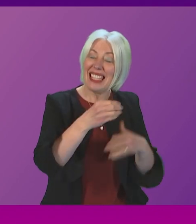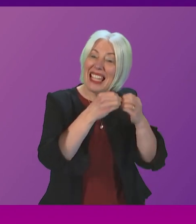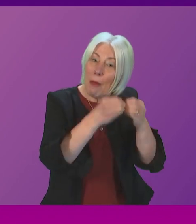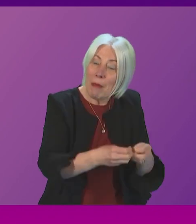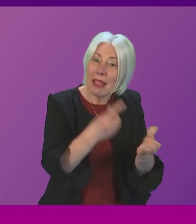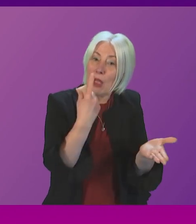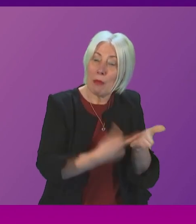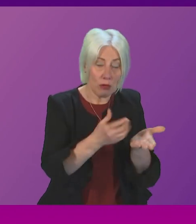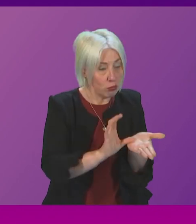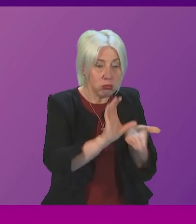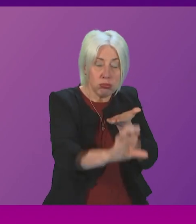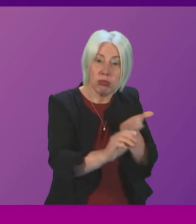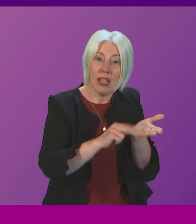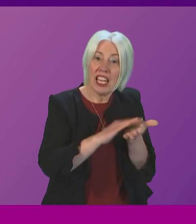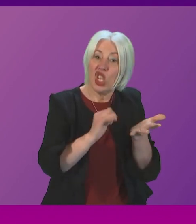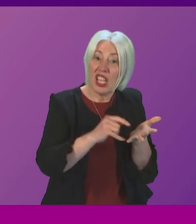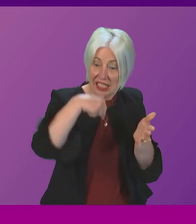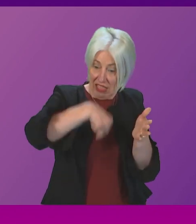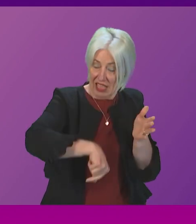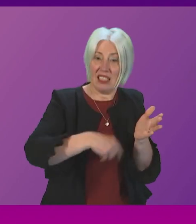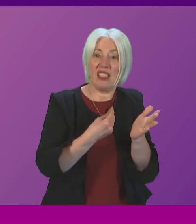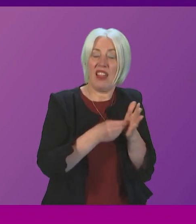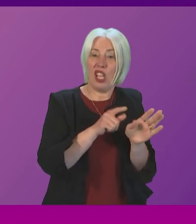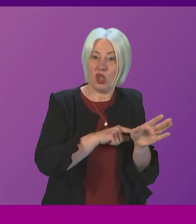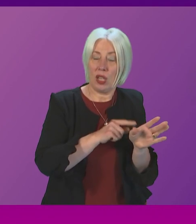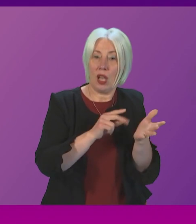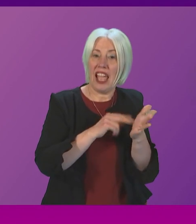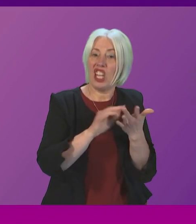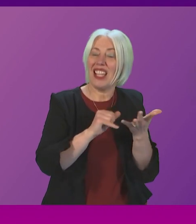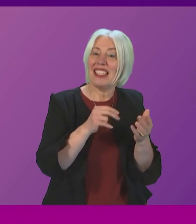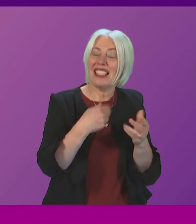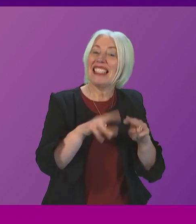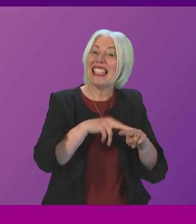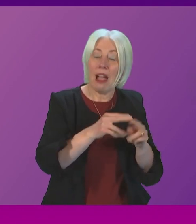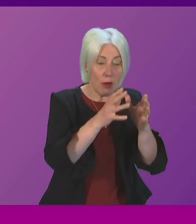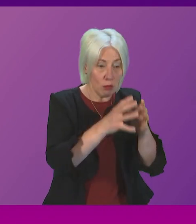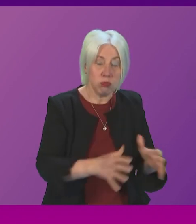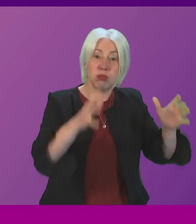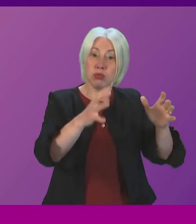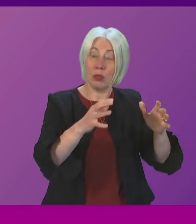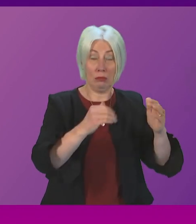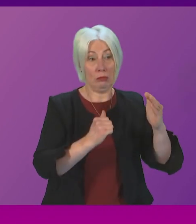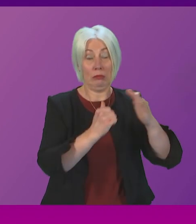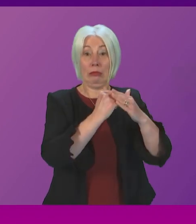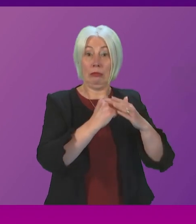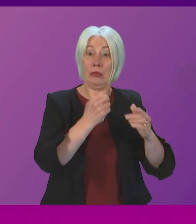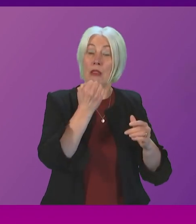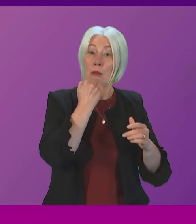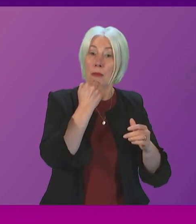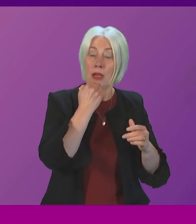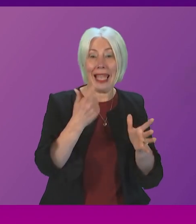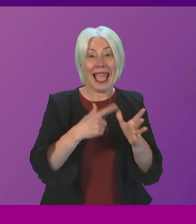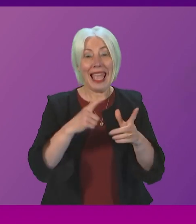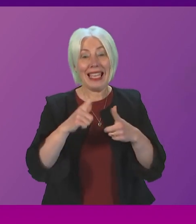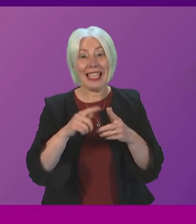to be invested in the NHS this financial year NHS staffing up to historically high levels our A&E